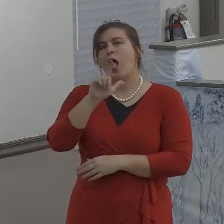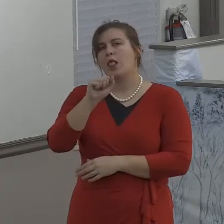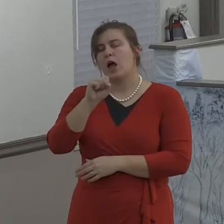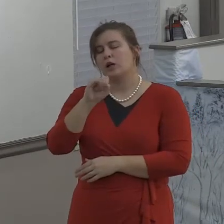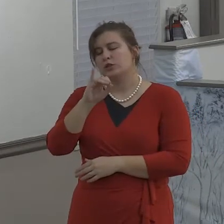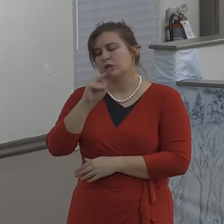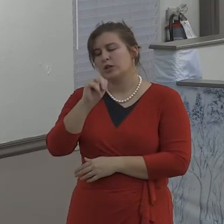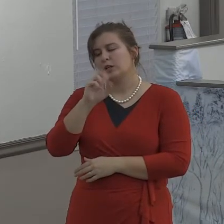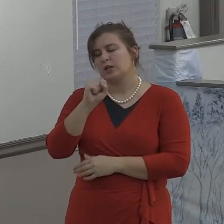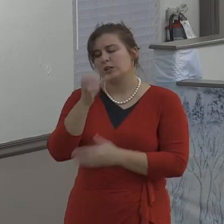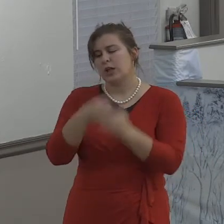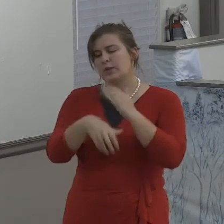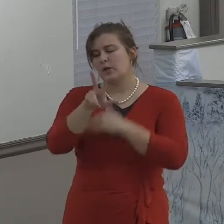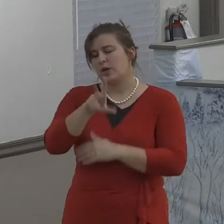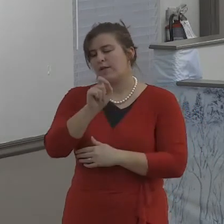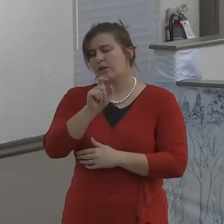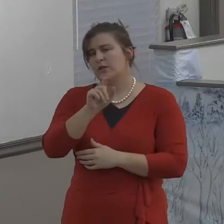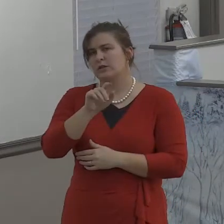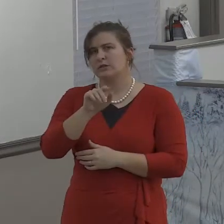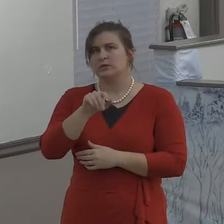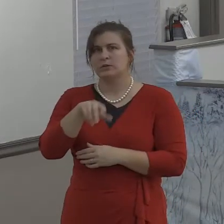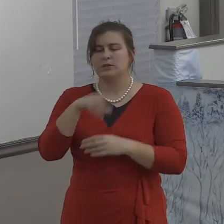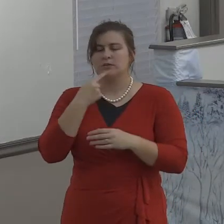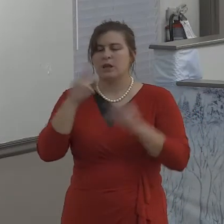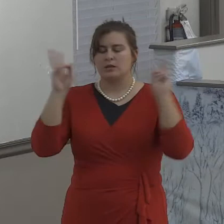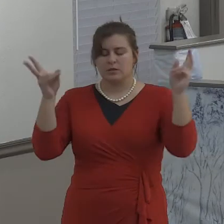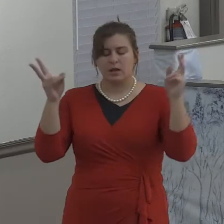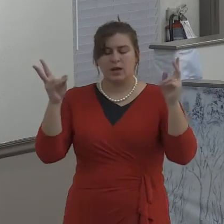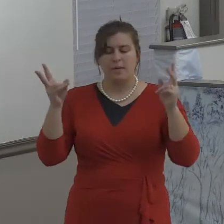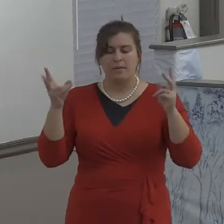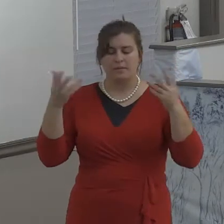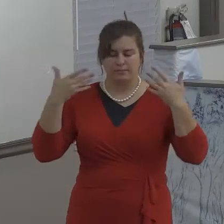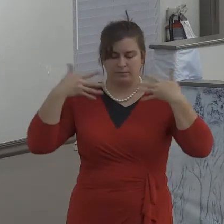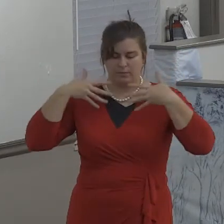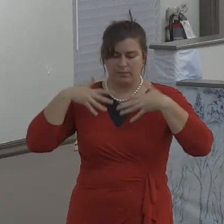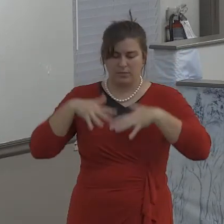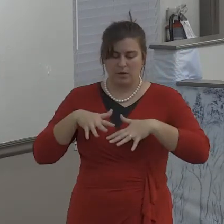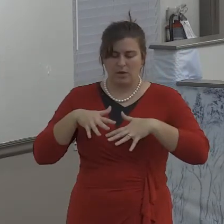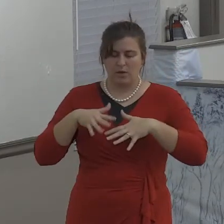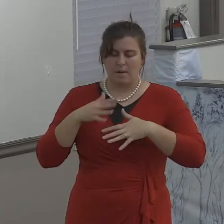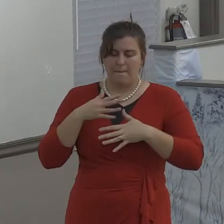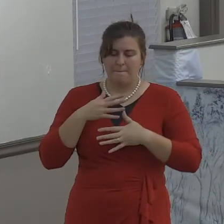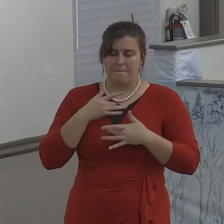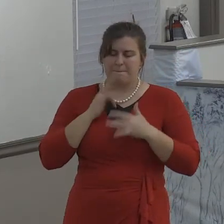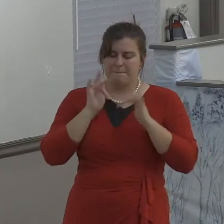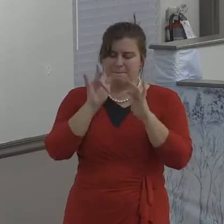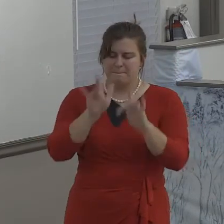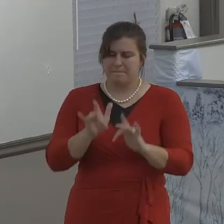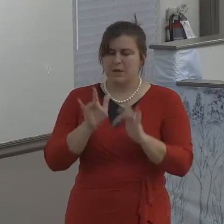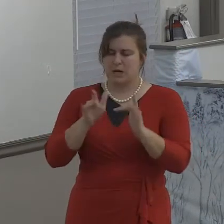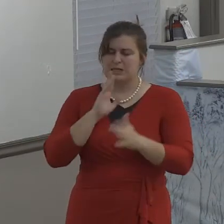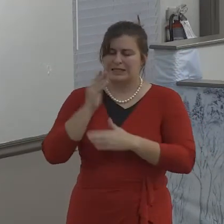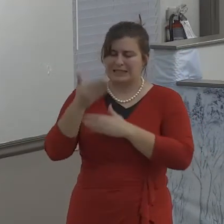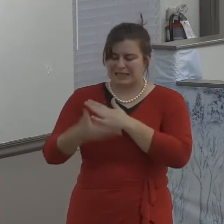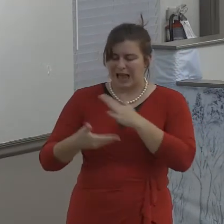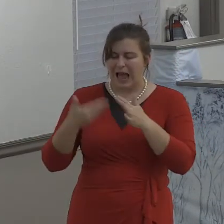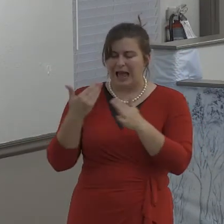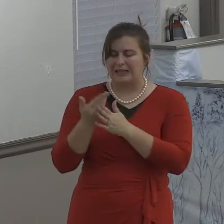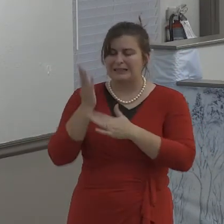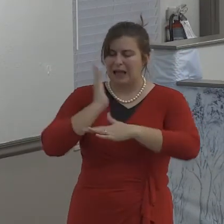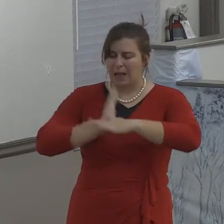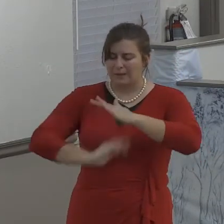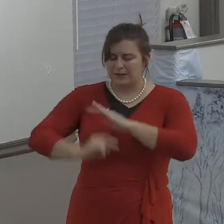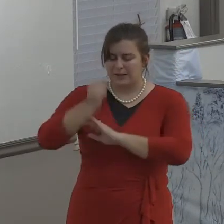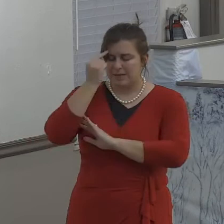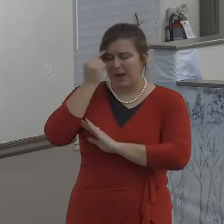We need to do this. We need to have this. All of us have a past. Some